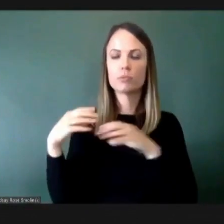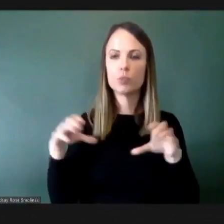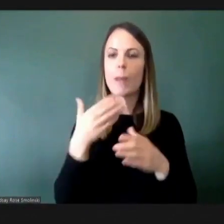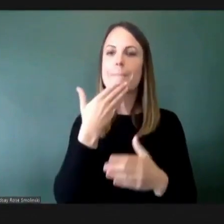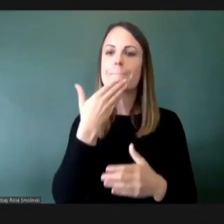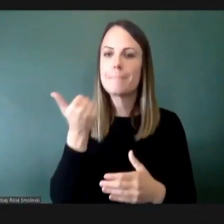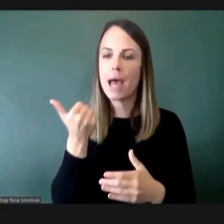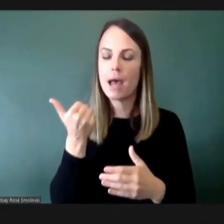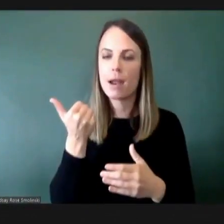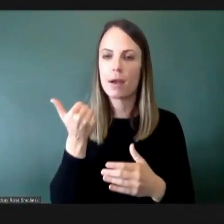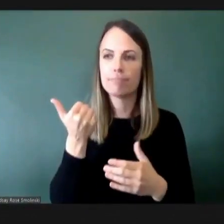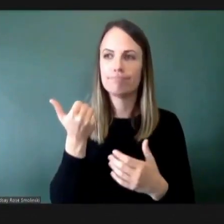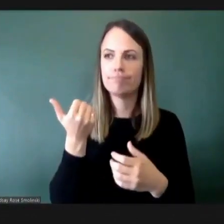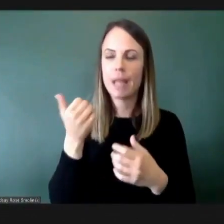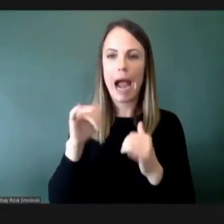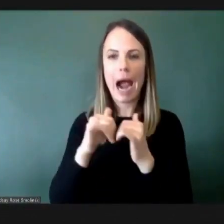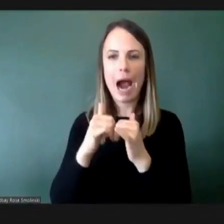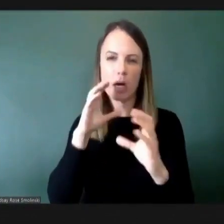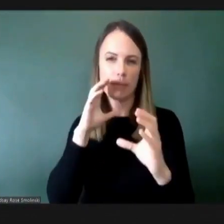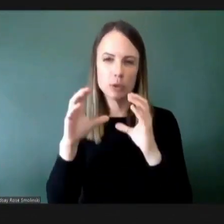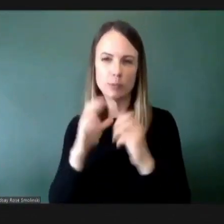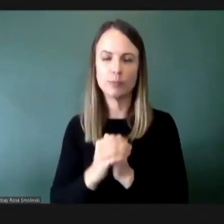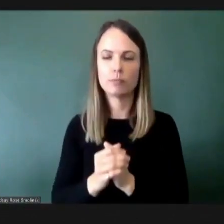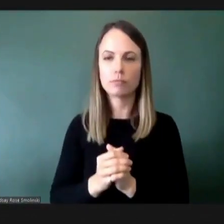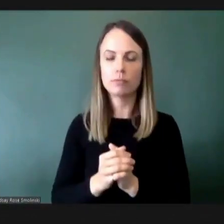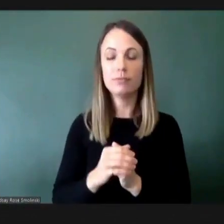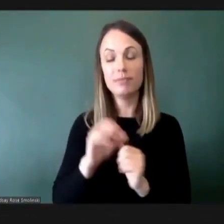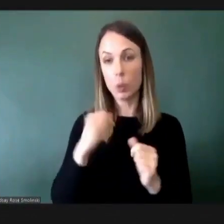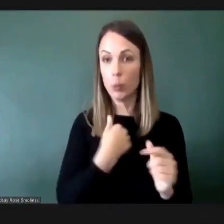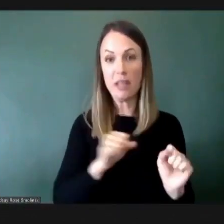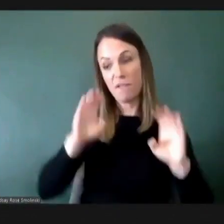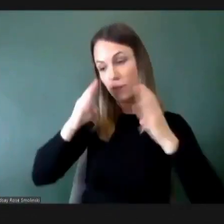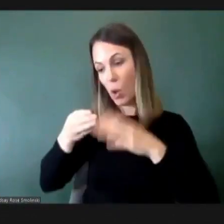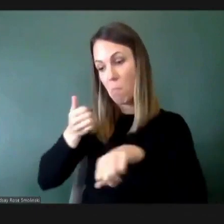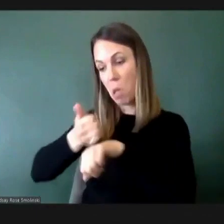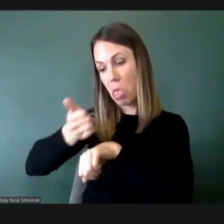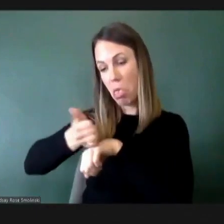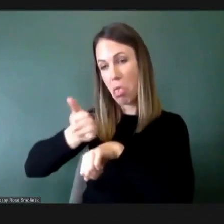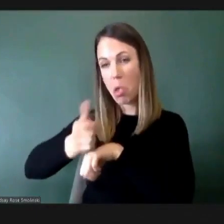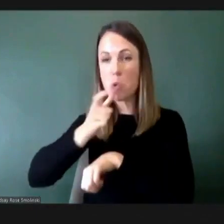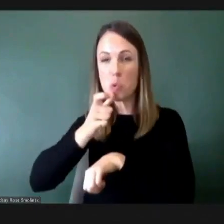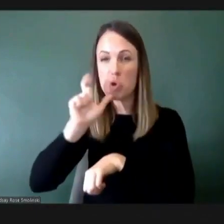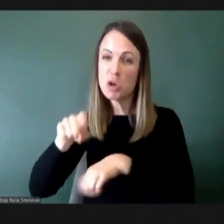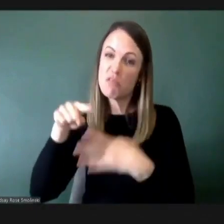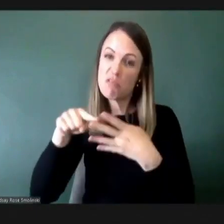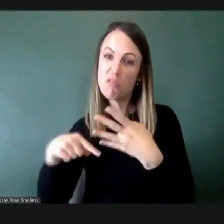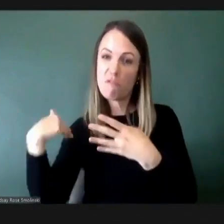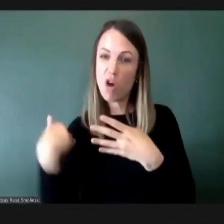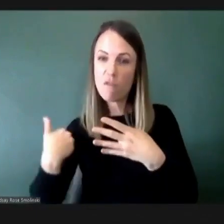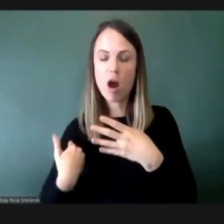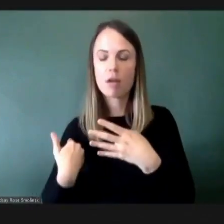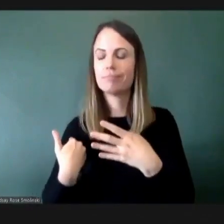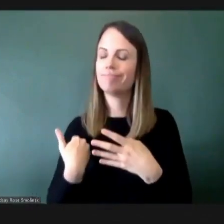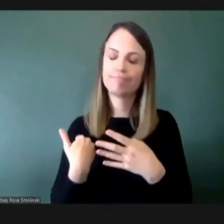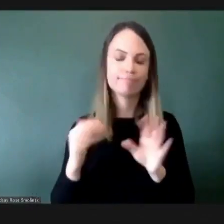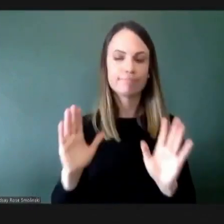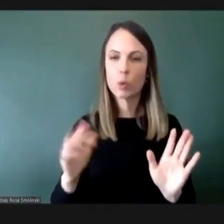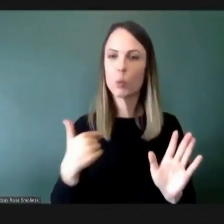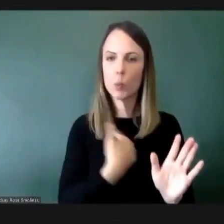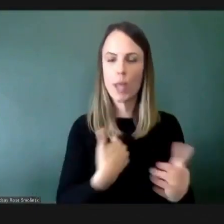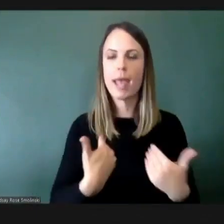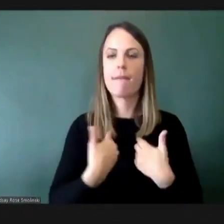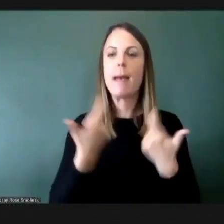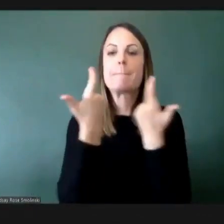communication. So we could either focus on blaming and saying who should do what, but we have bigger